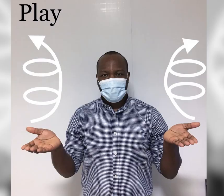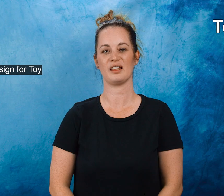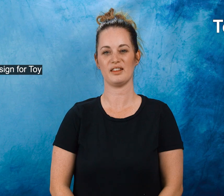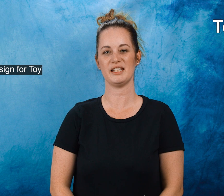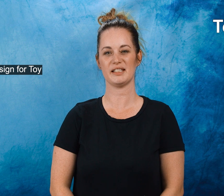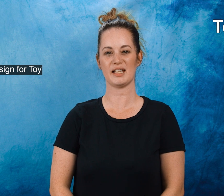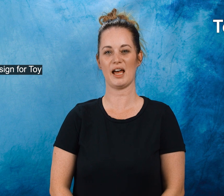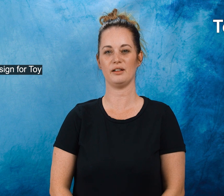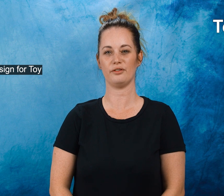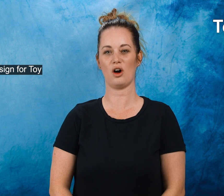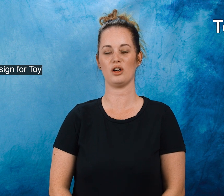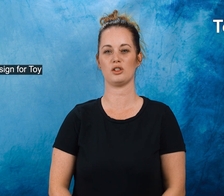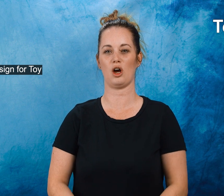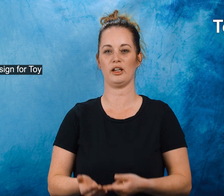This is the sign for toy.